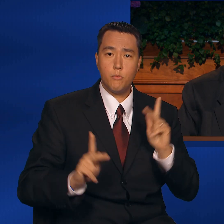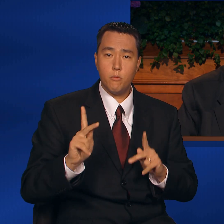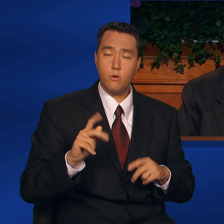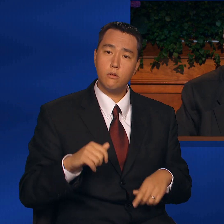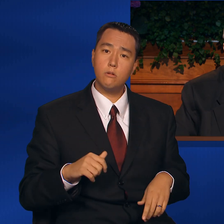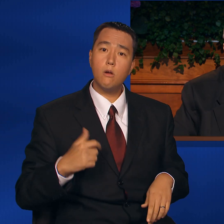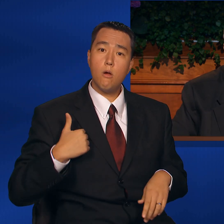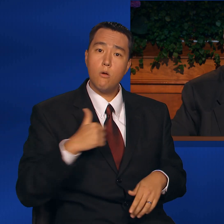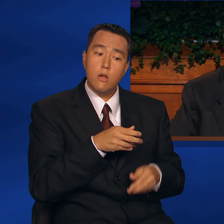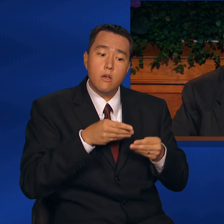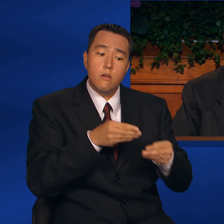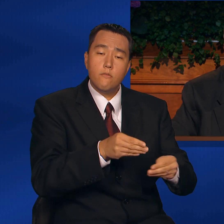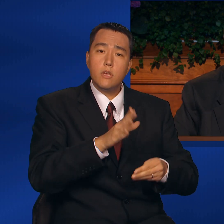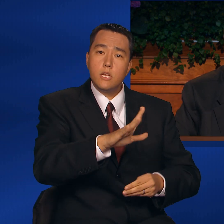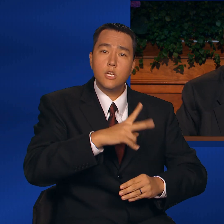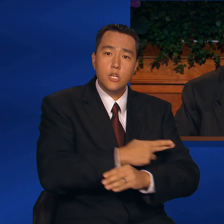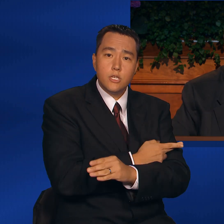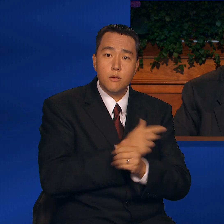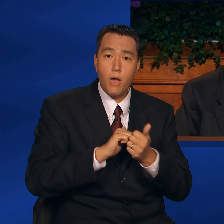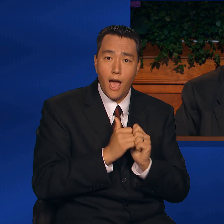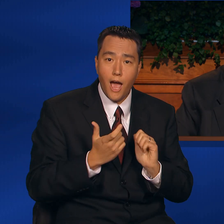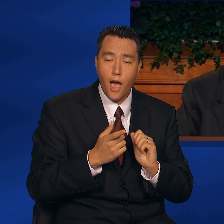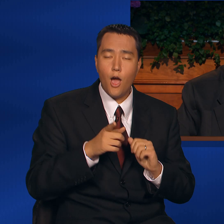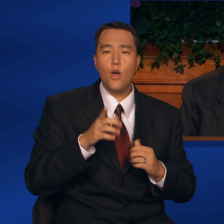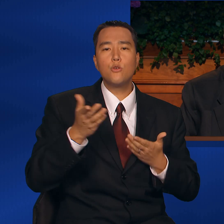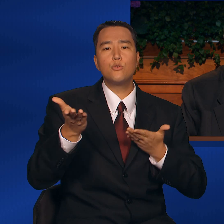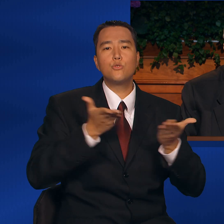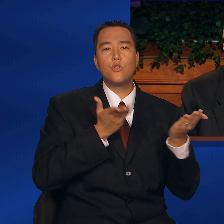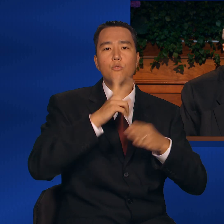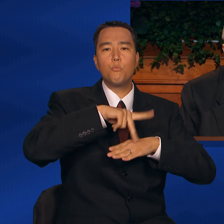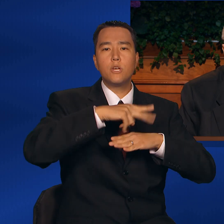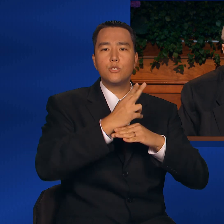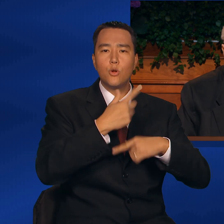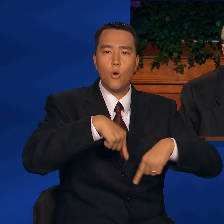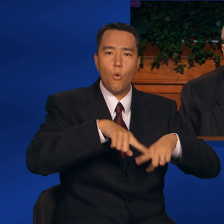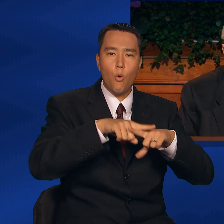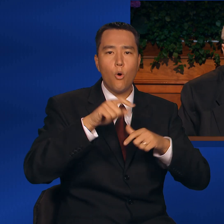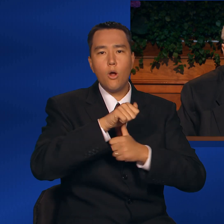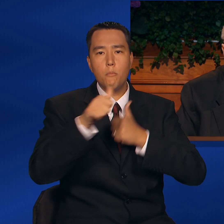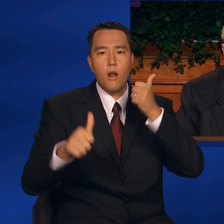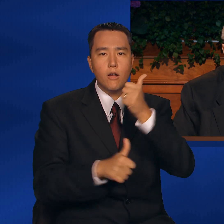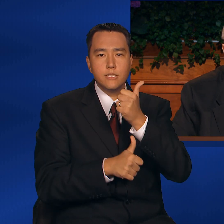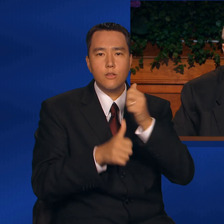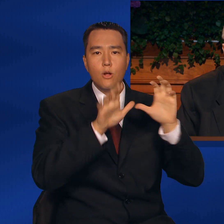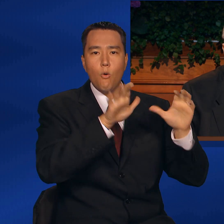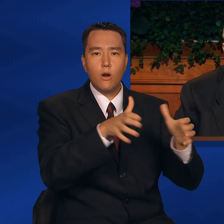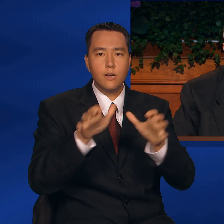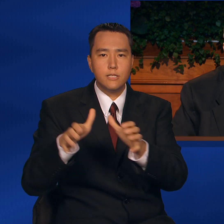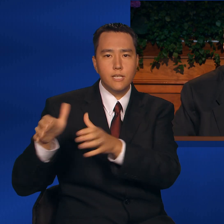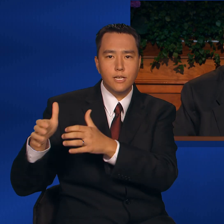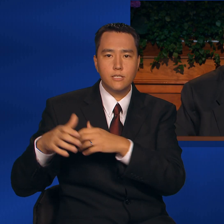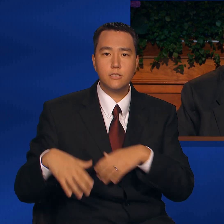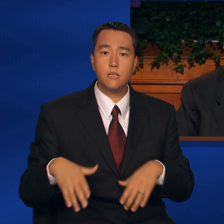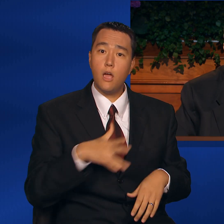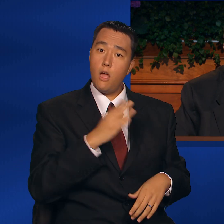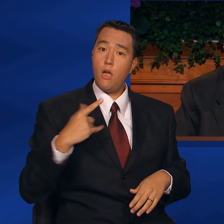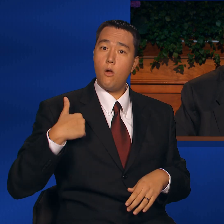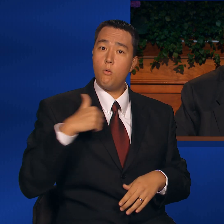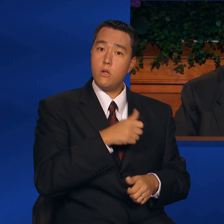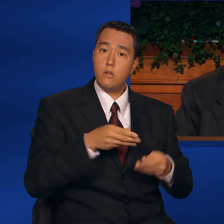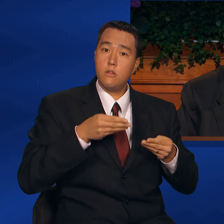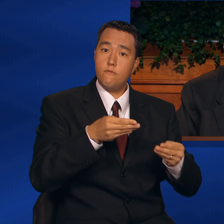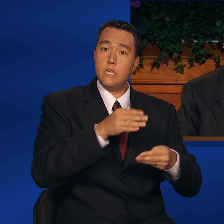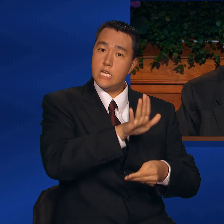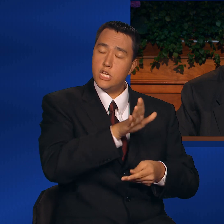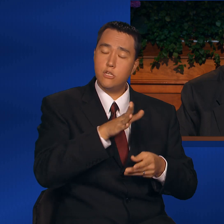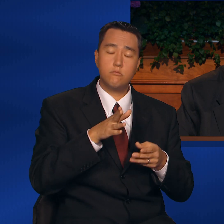as we serve in priesthood, quorums, and auxiliary organizations. And we feed His sheep throughout